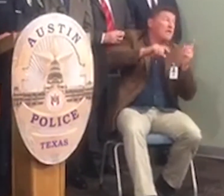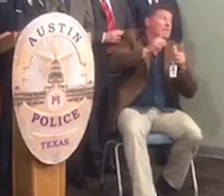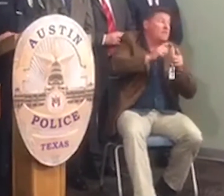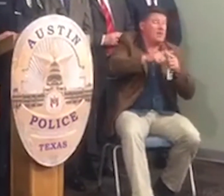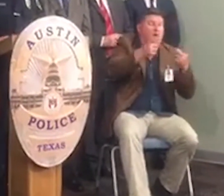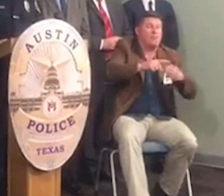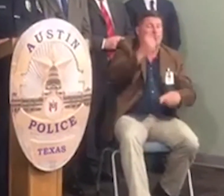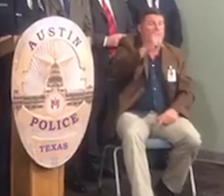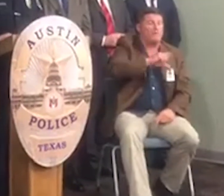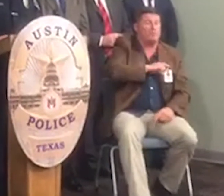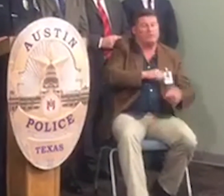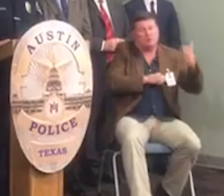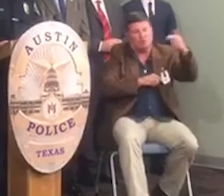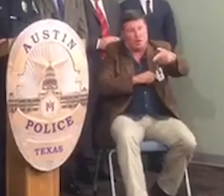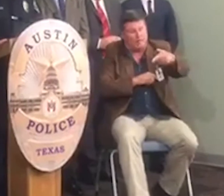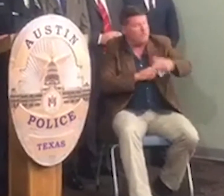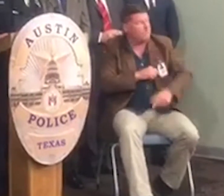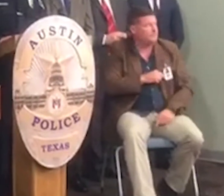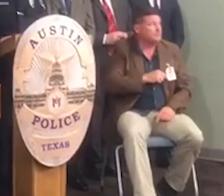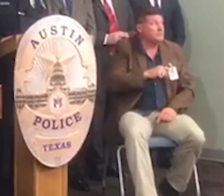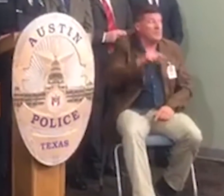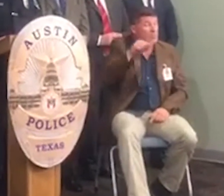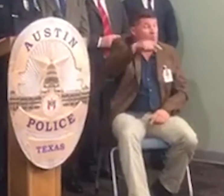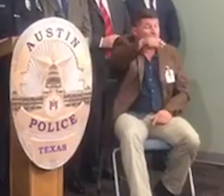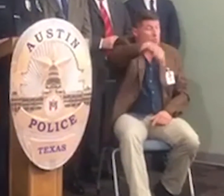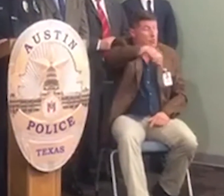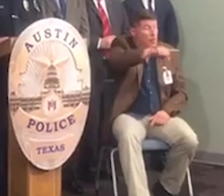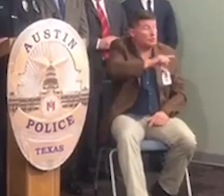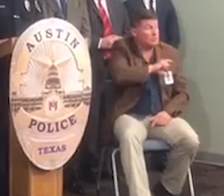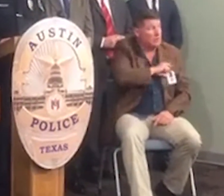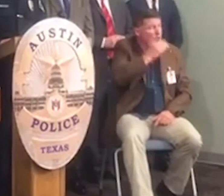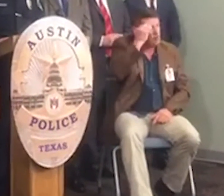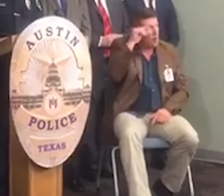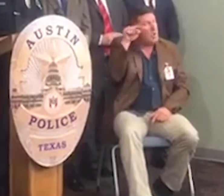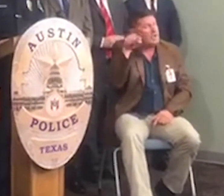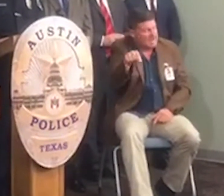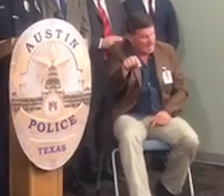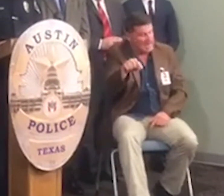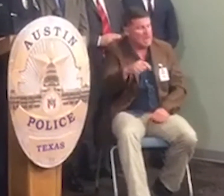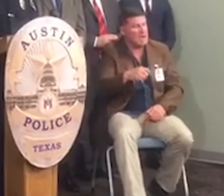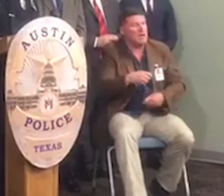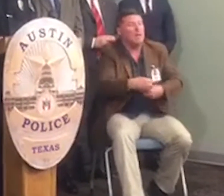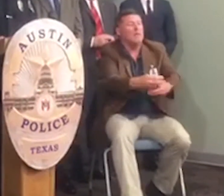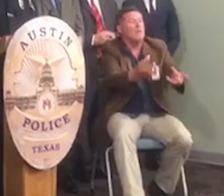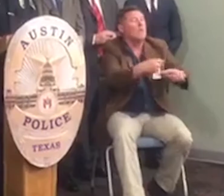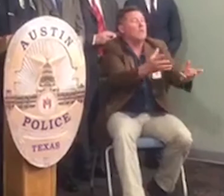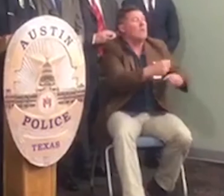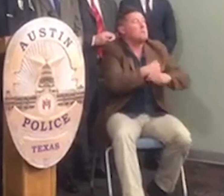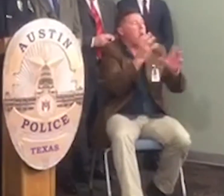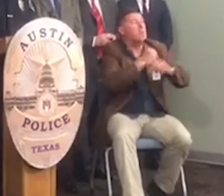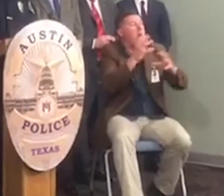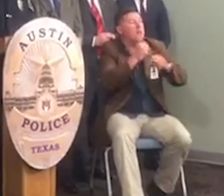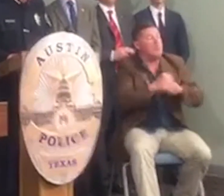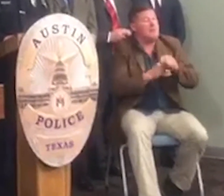we had officers knowing they had just stopped someone who has been involved in placing bombs around our community for three weeks knowing the